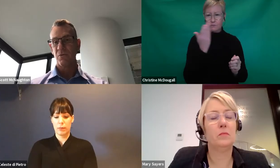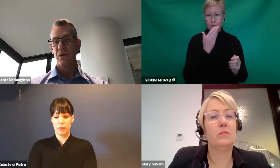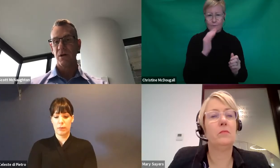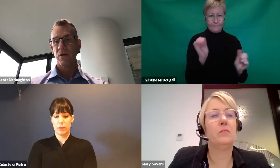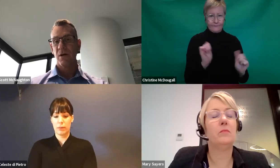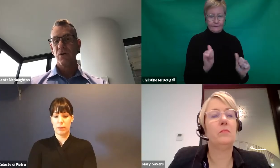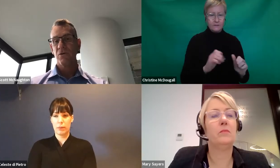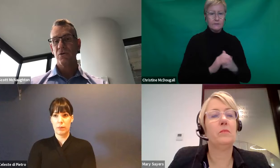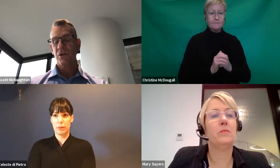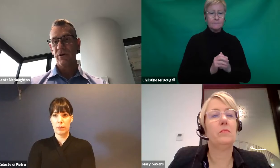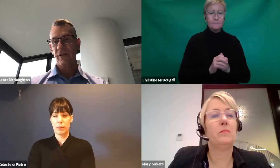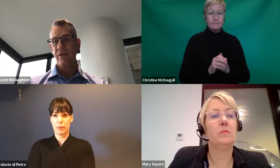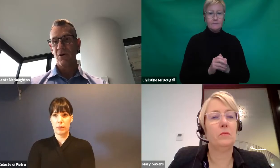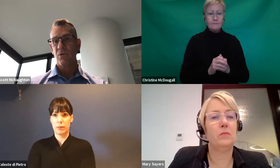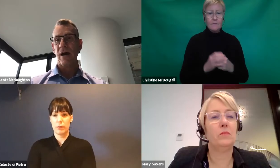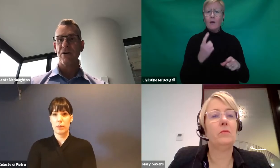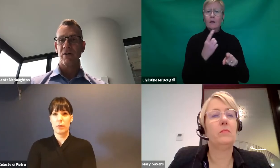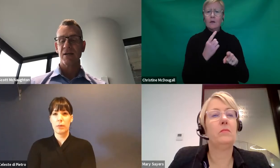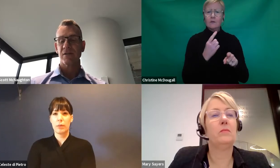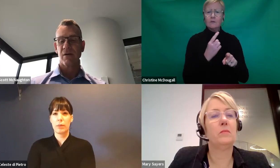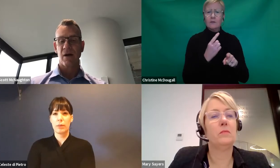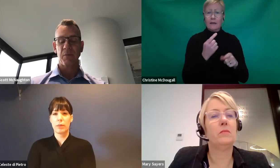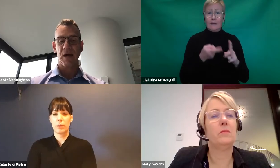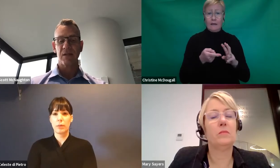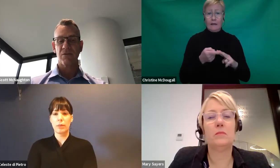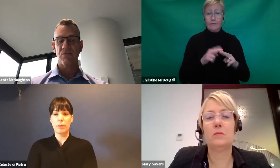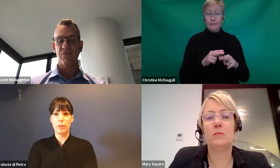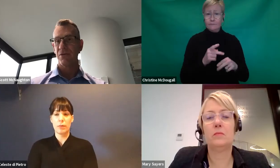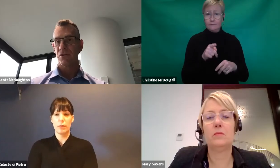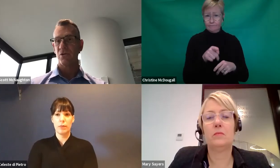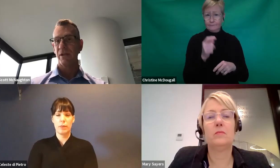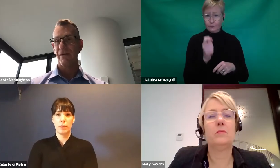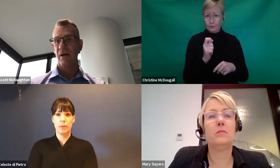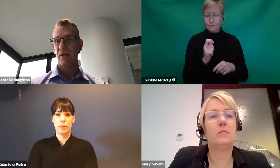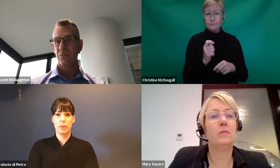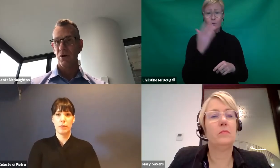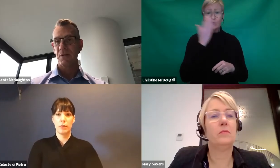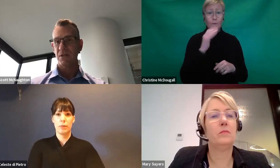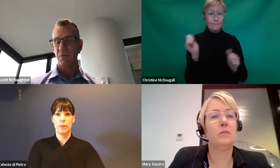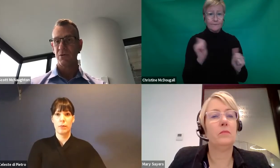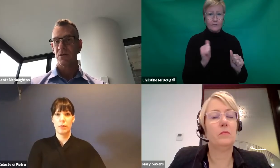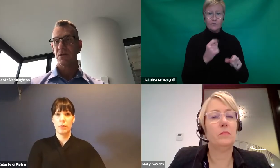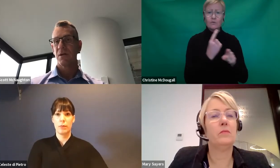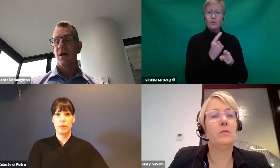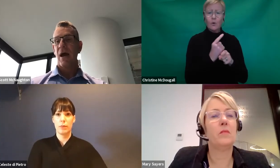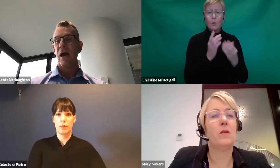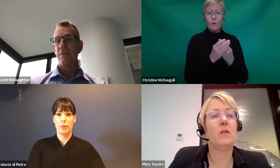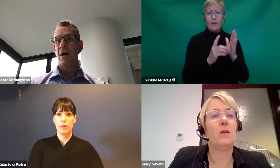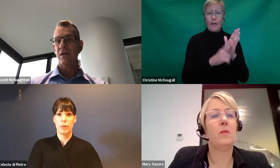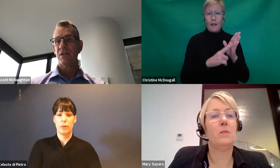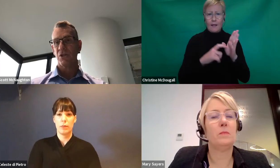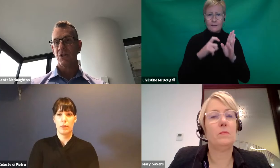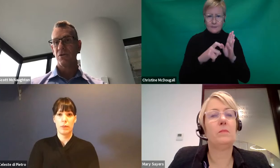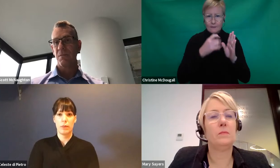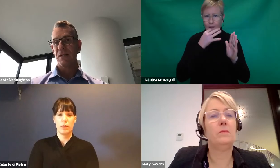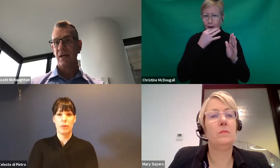school to work, talk to your local area coordinator or ask our planners around the school leaver employment supports, how they